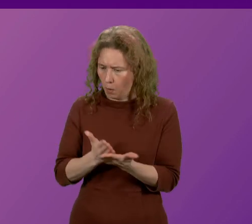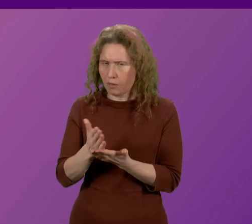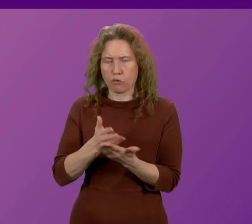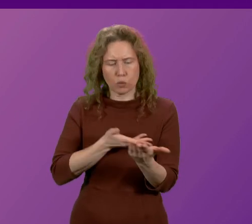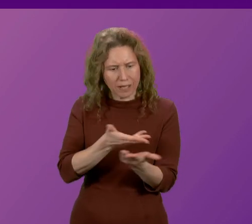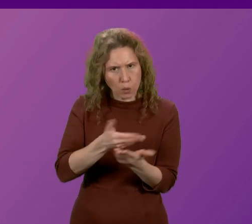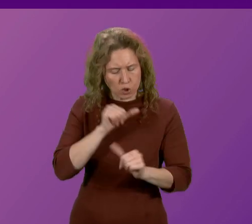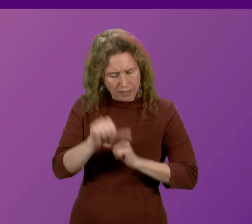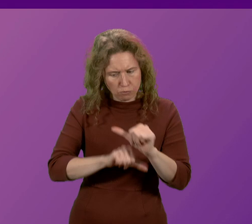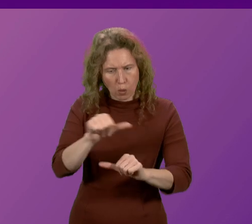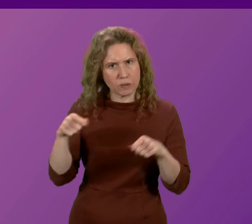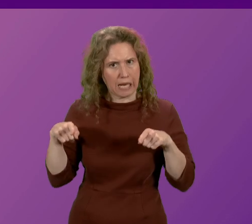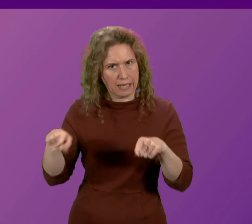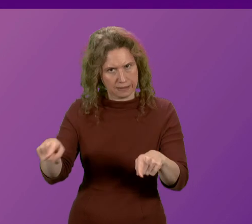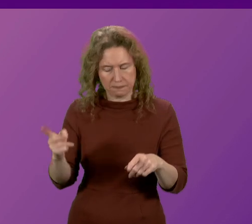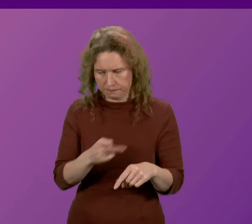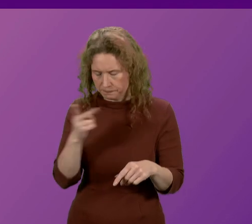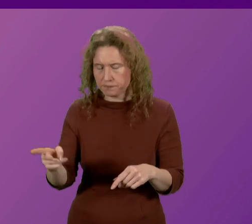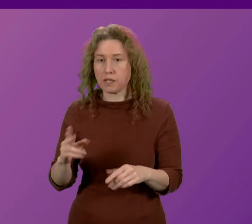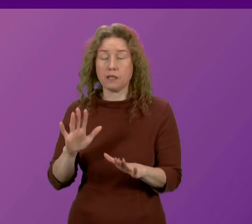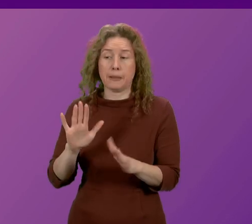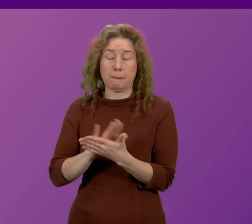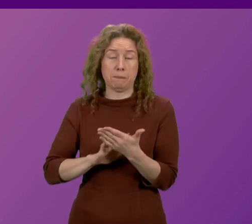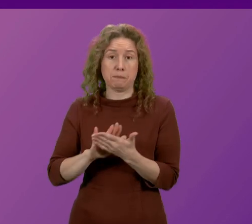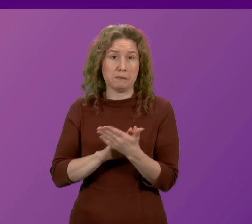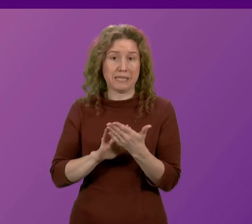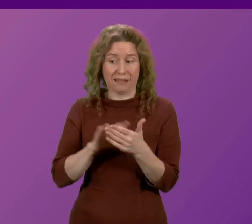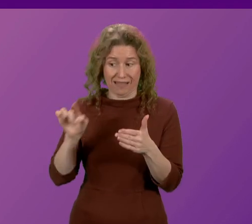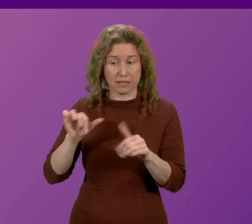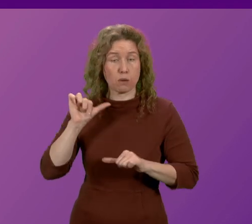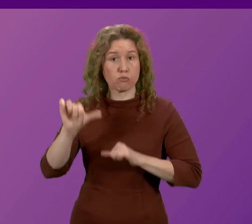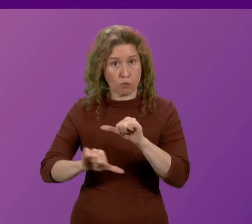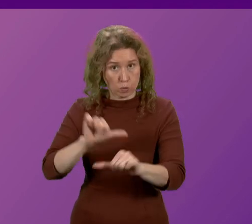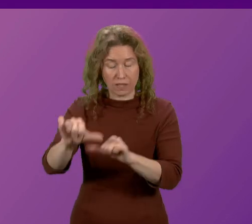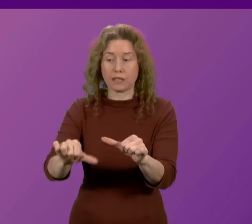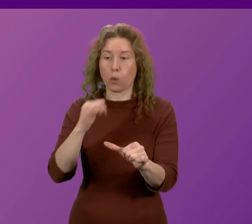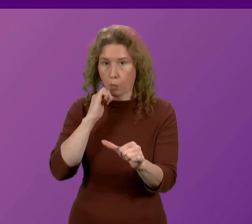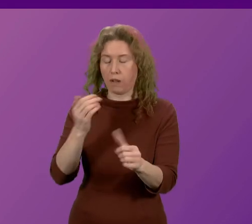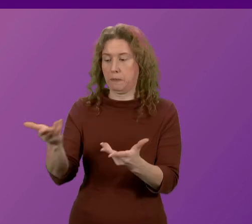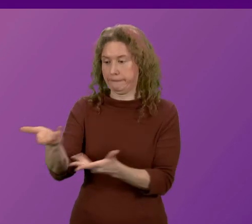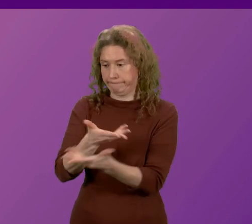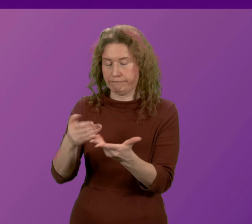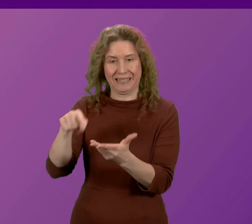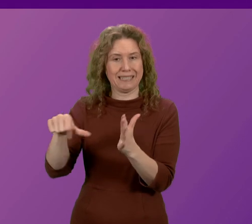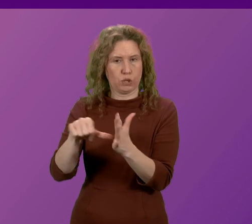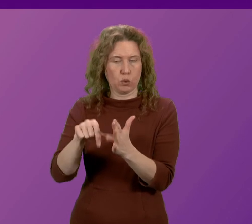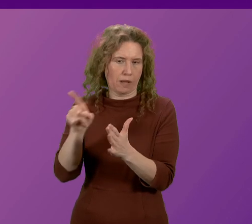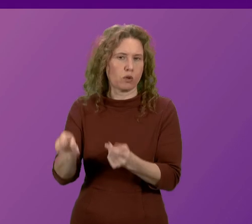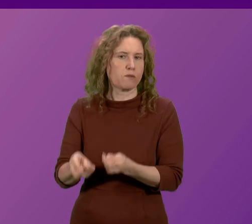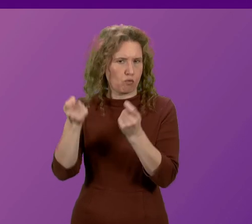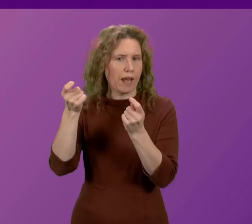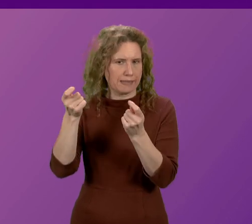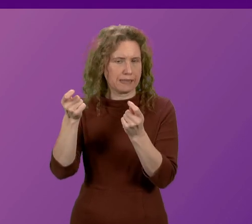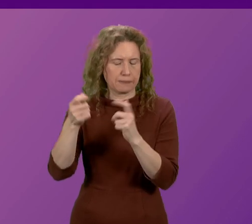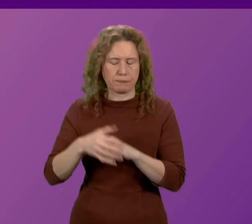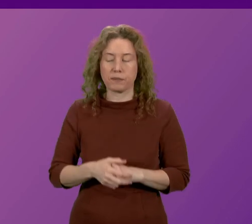relevant negotiating processes and it is therefore that process will resolve the issues that Pam Gossell puts to